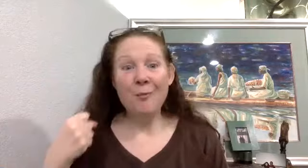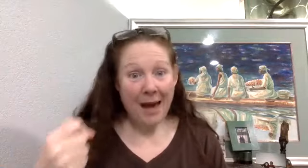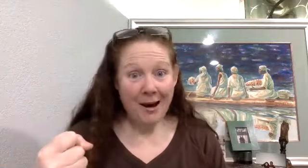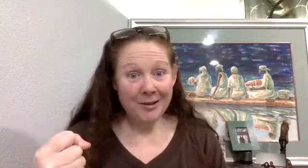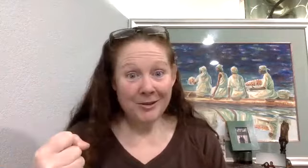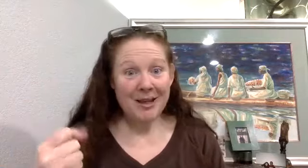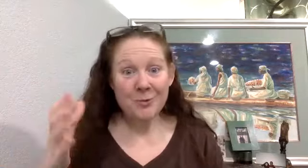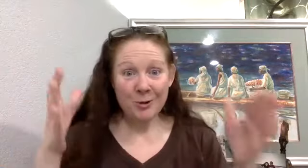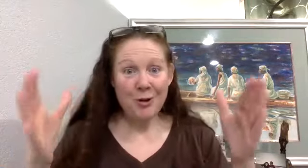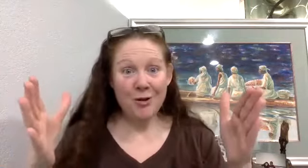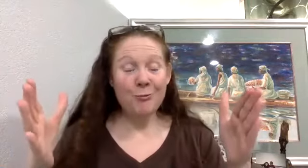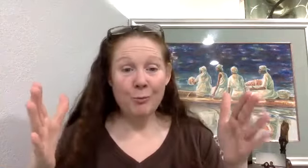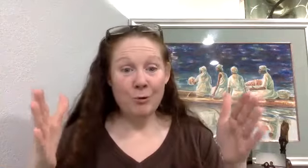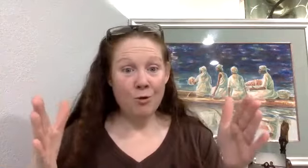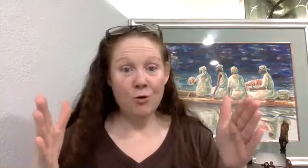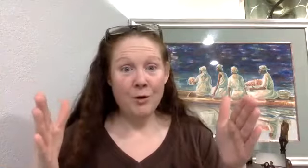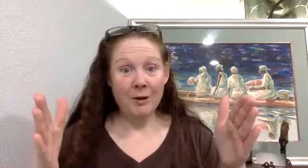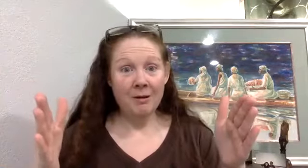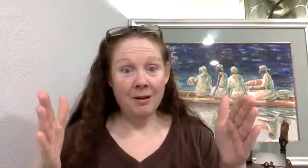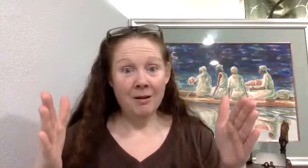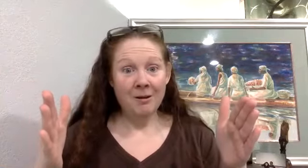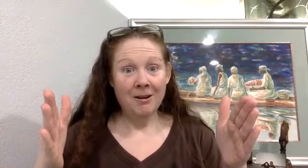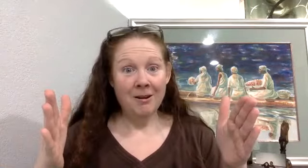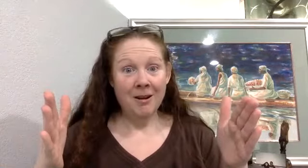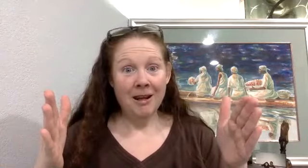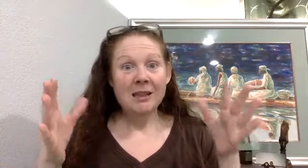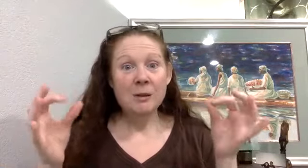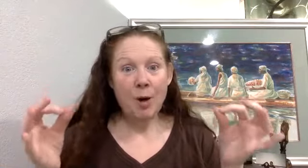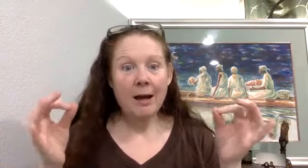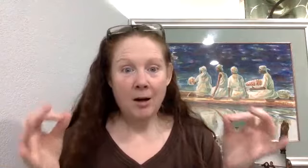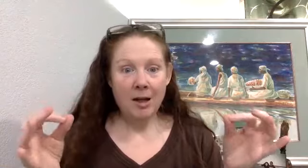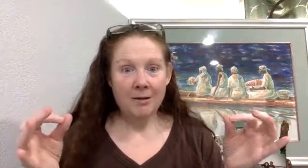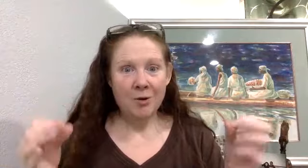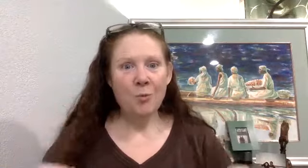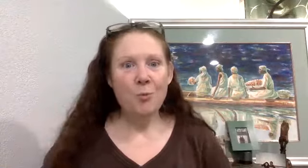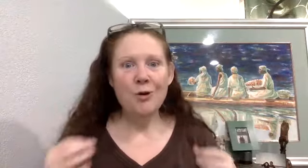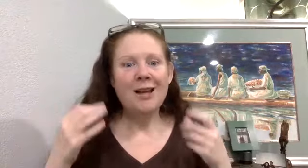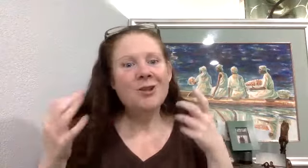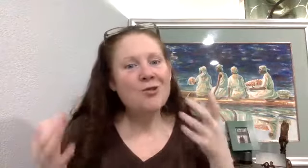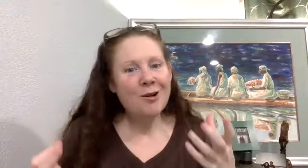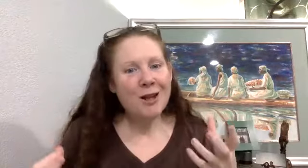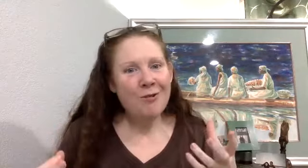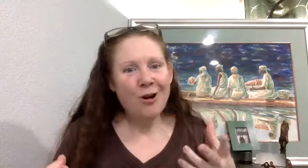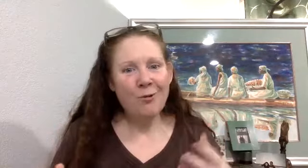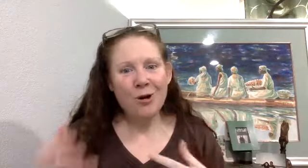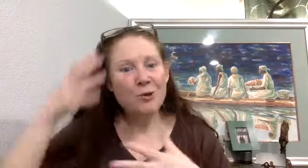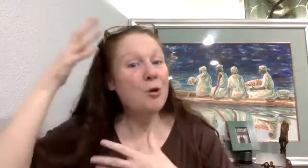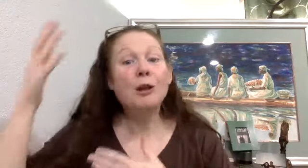mouths as we know that we're being recorded is spot on. We're not struggling over our words. We're not